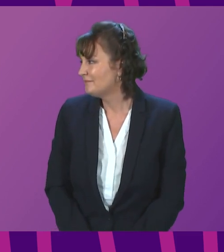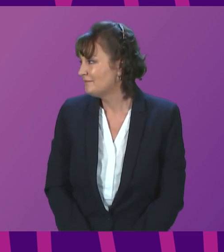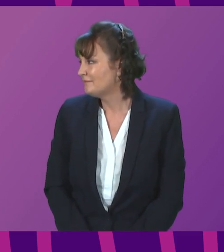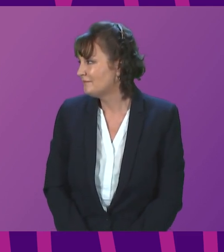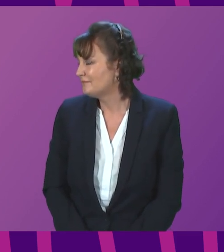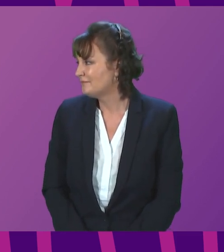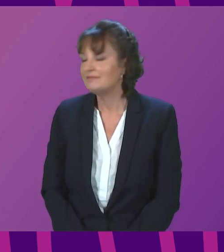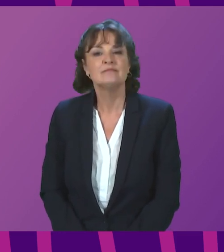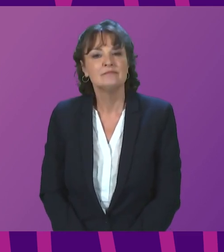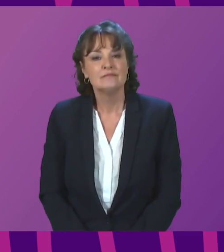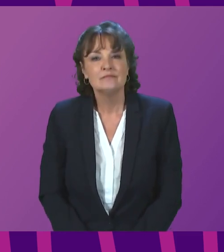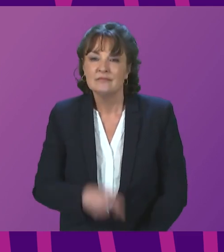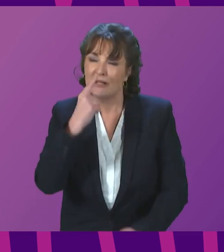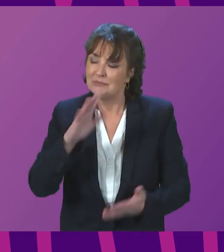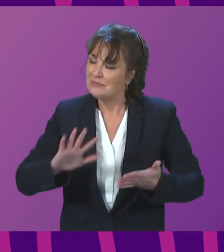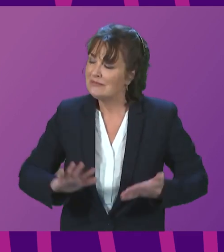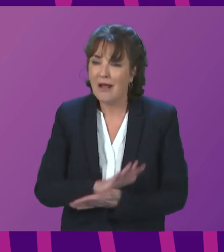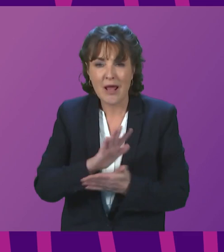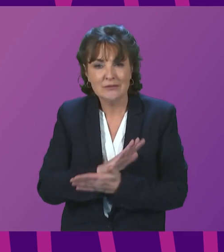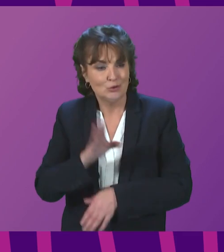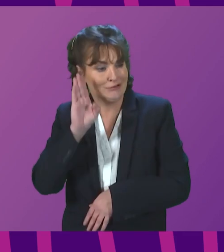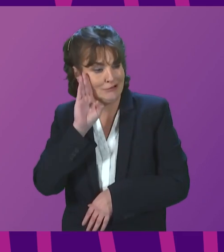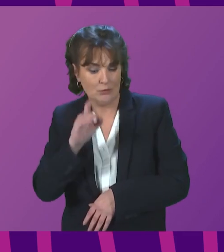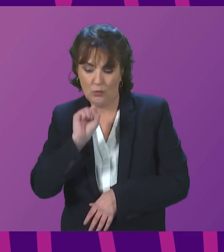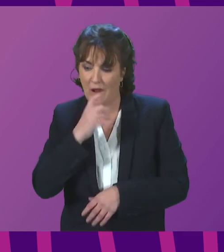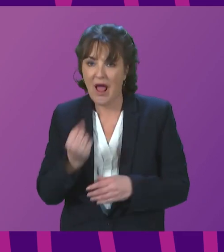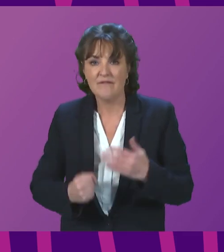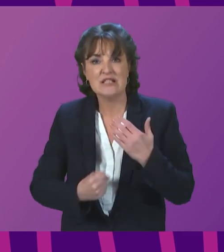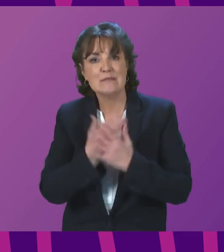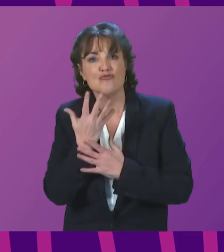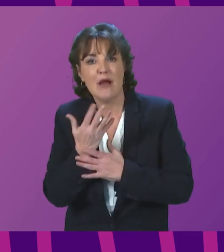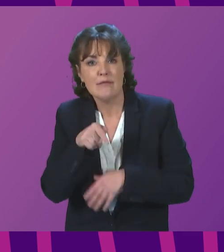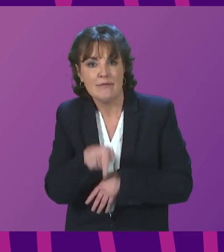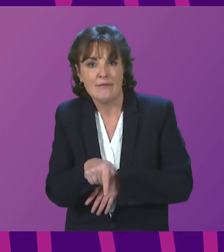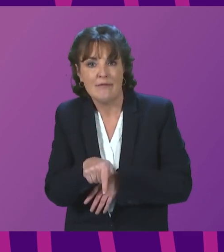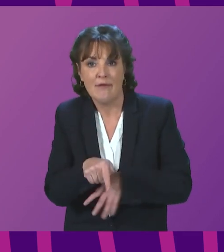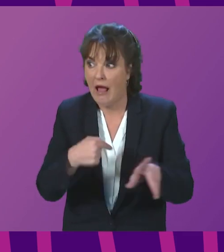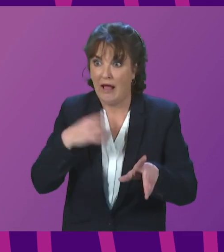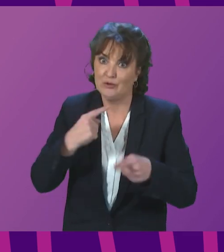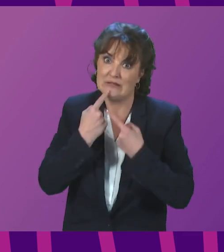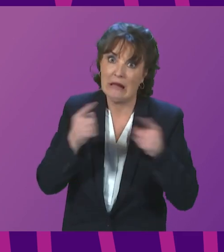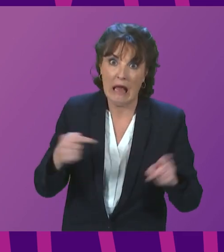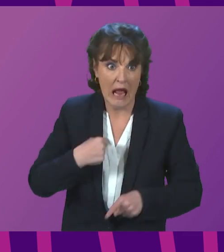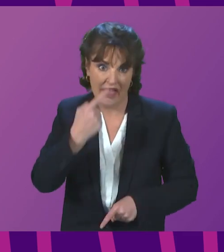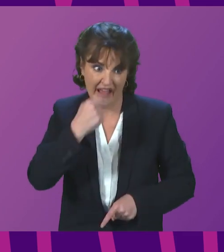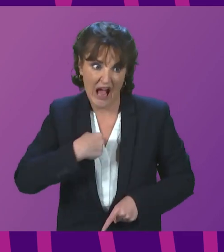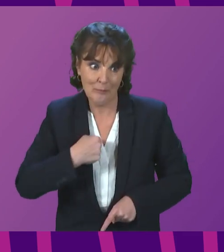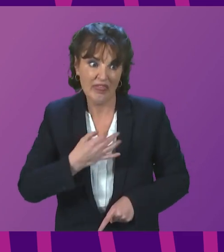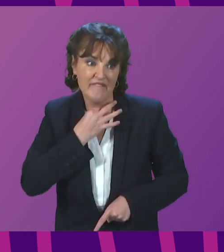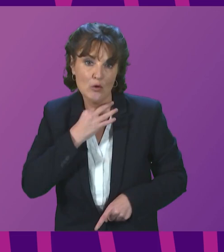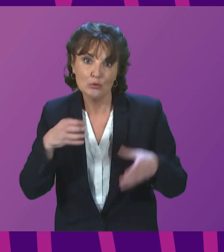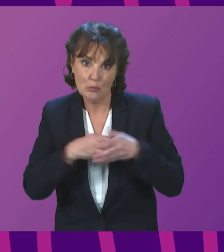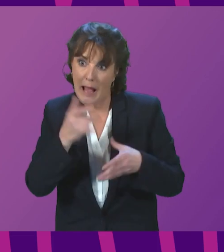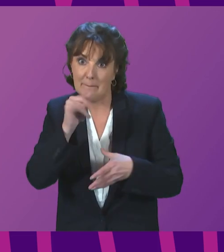While welcoming the programme for rollout of boosters in the spring, I declare an interest I might be lucky enough to be in one of the cohorts. With the